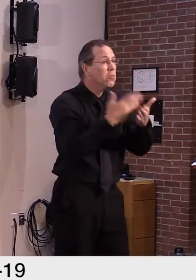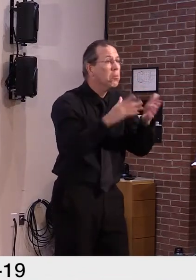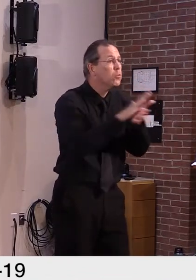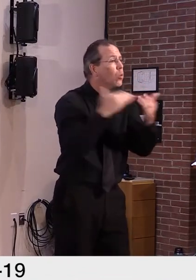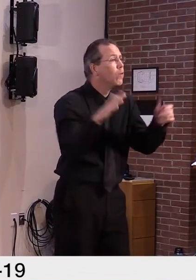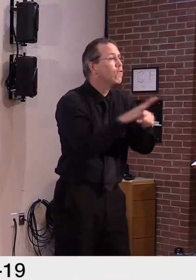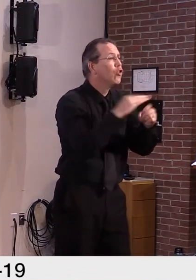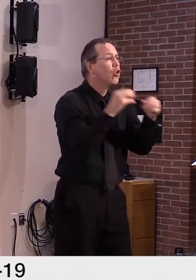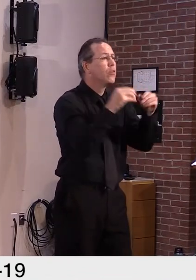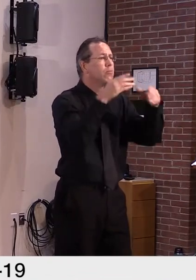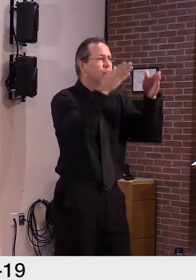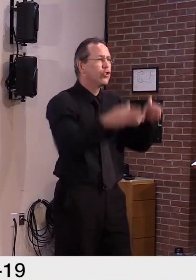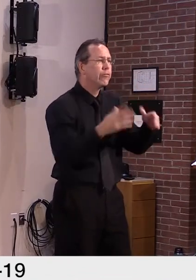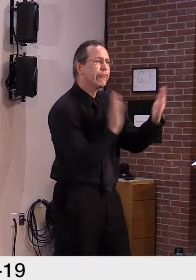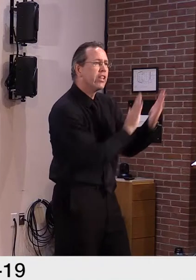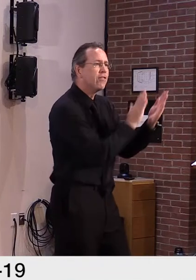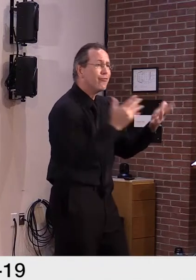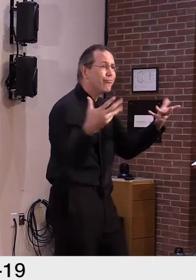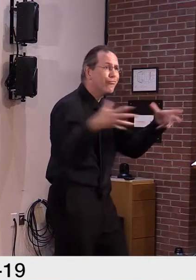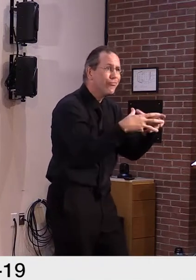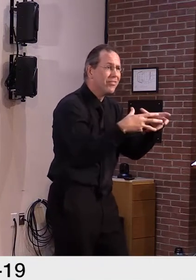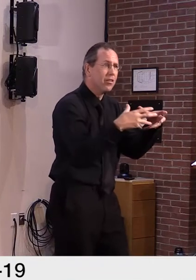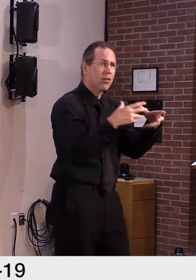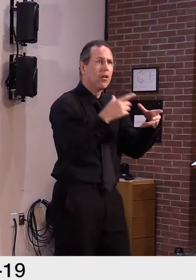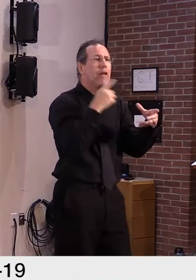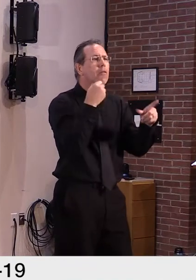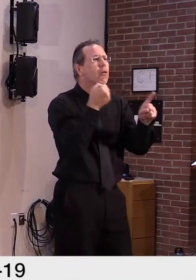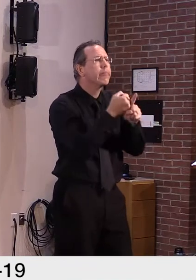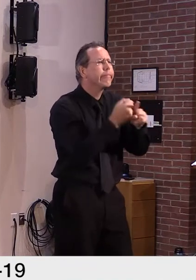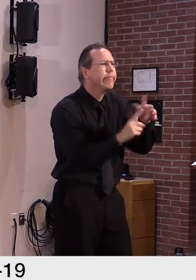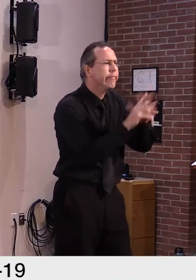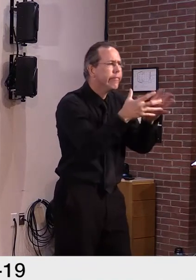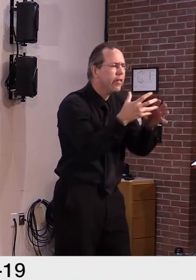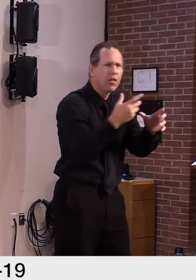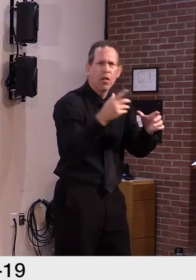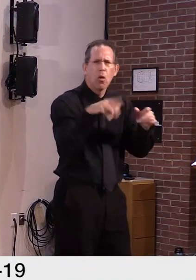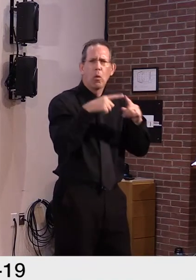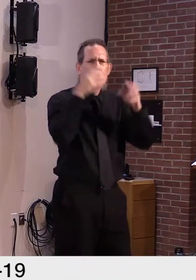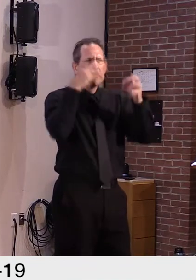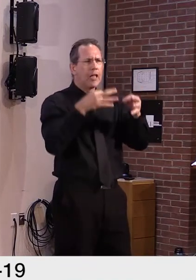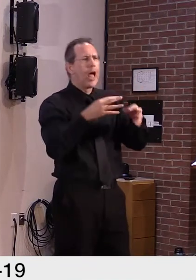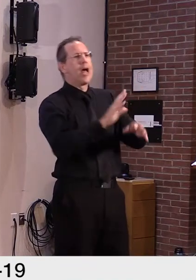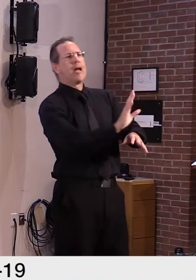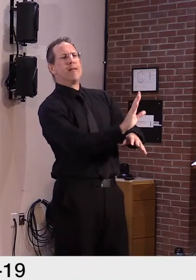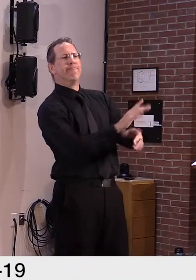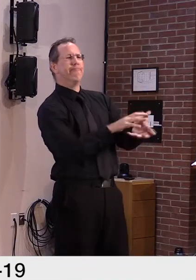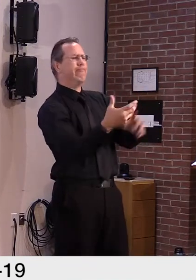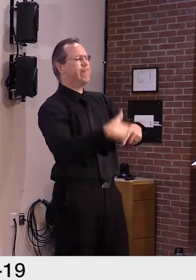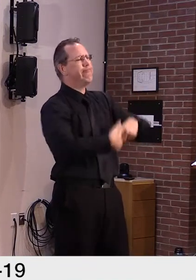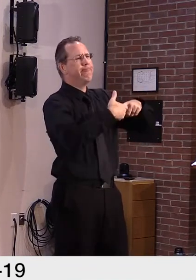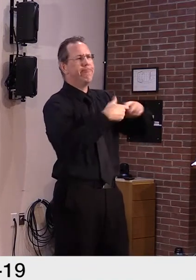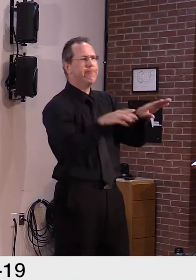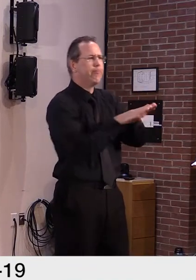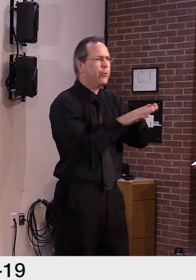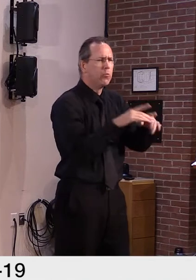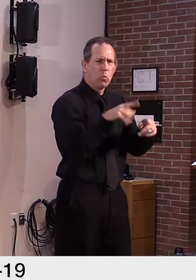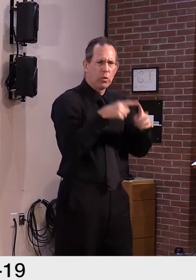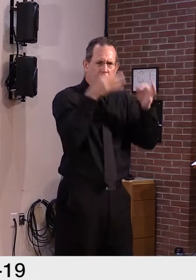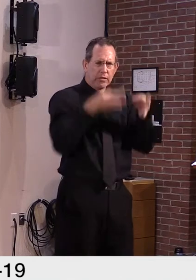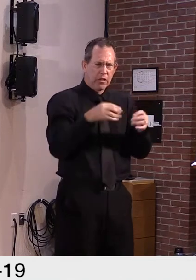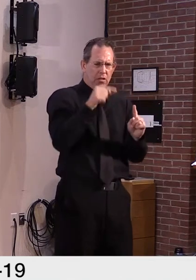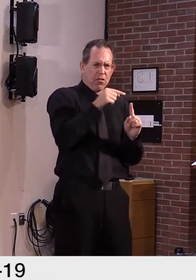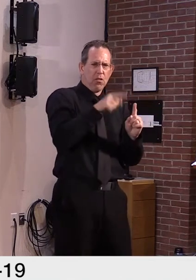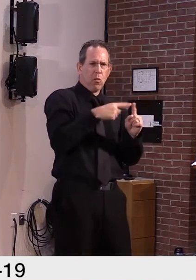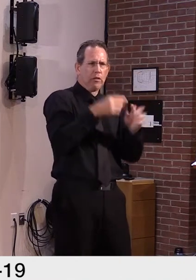Yes, thank you for your question. So we're already working with the hub sites on how that transition can move forward. Many of them are